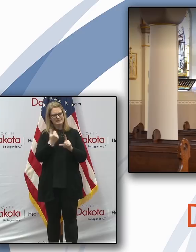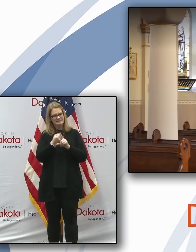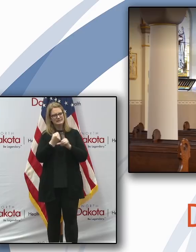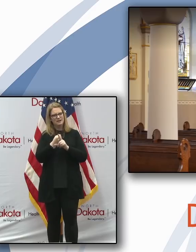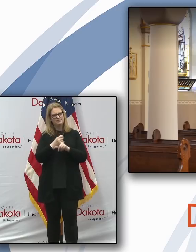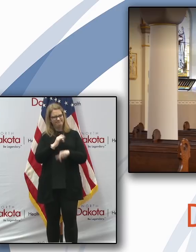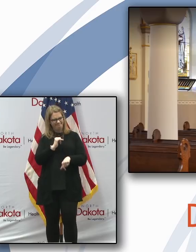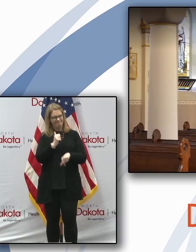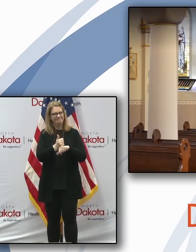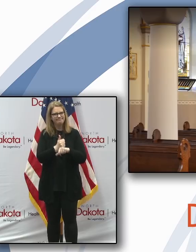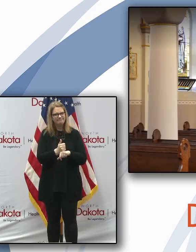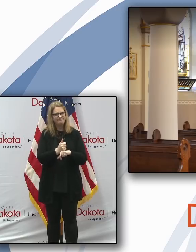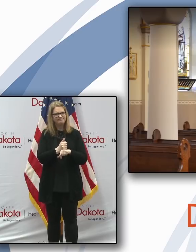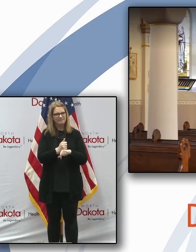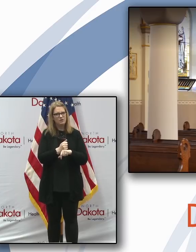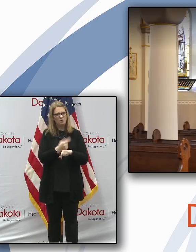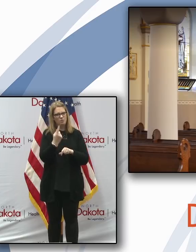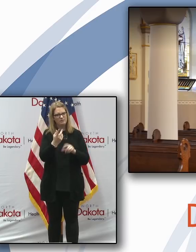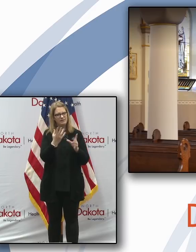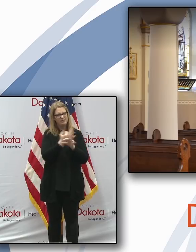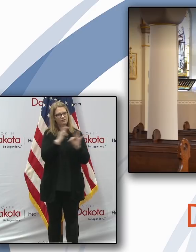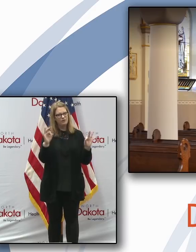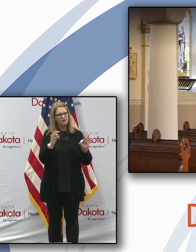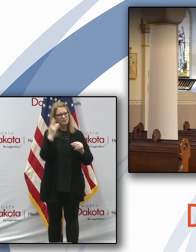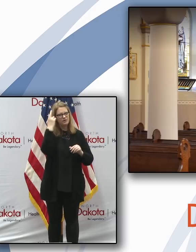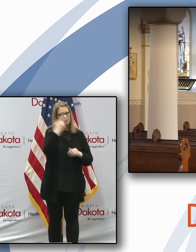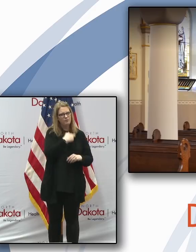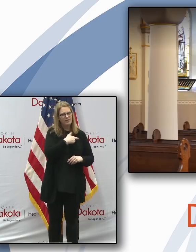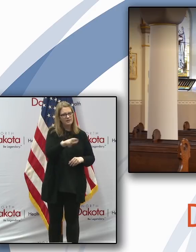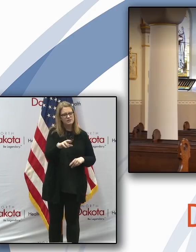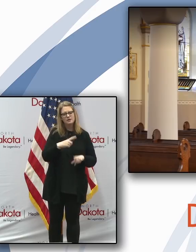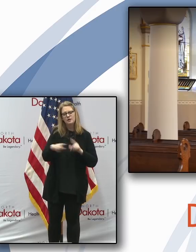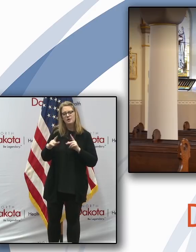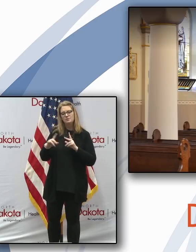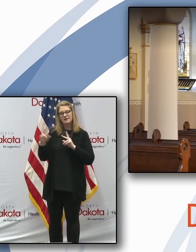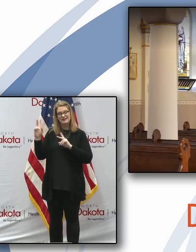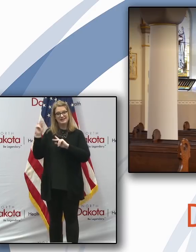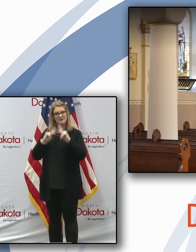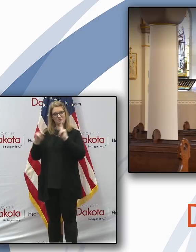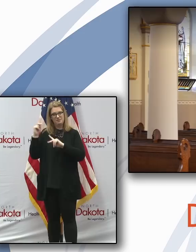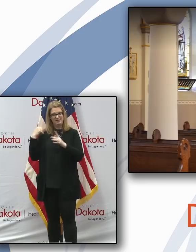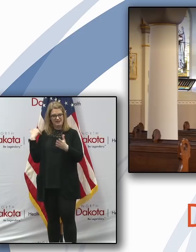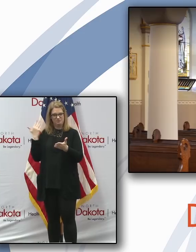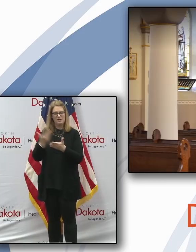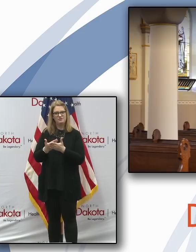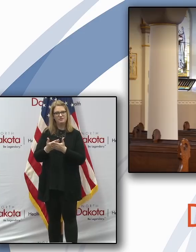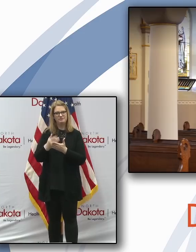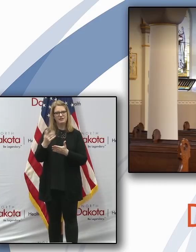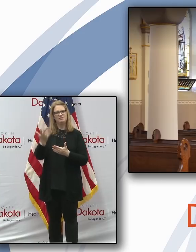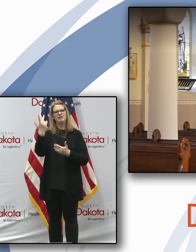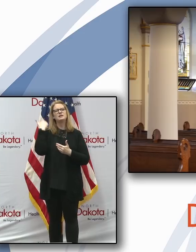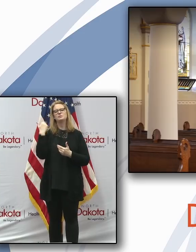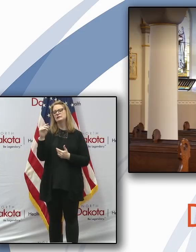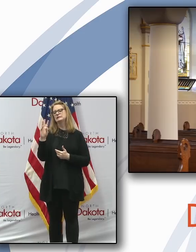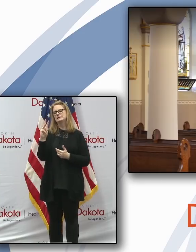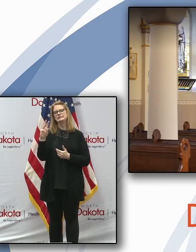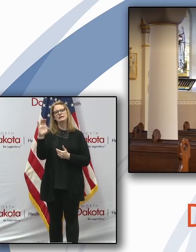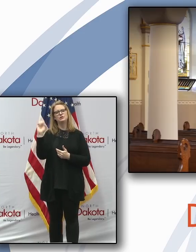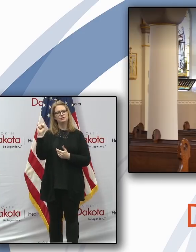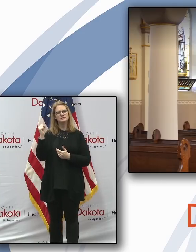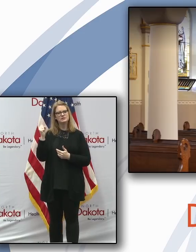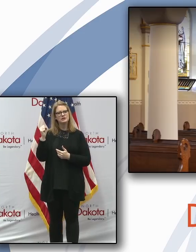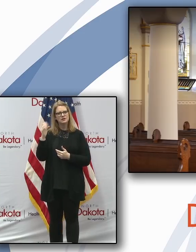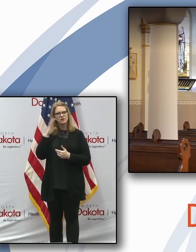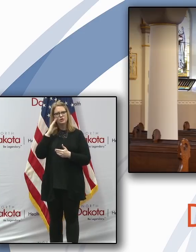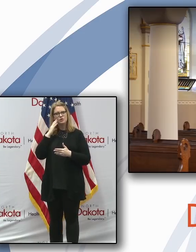actually when we think about the earliest settlers that arrived in the 1600s from Europe came to America